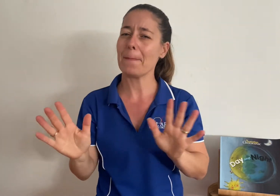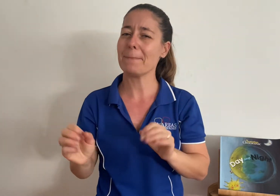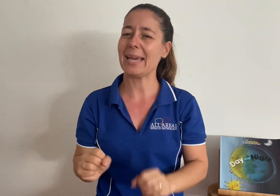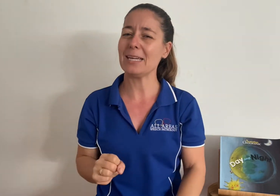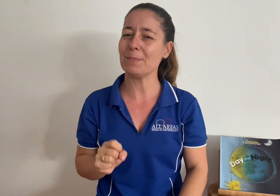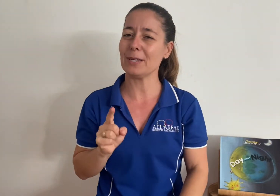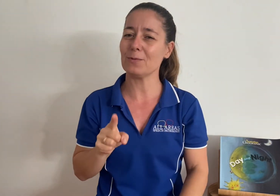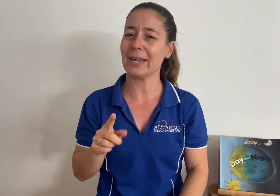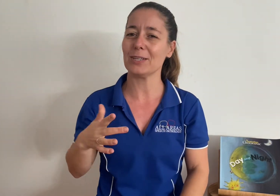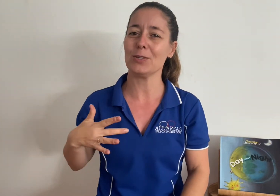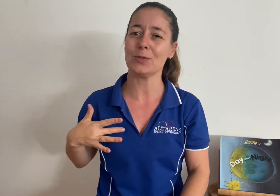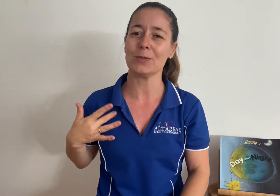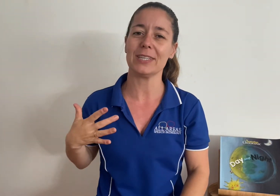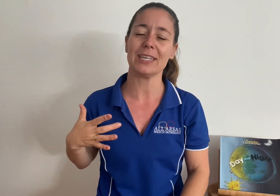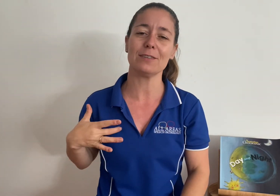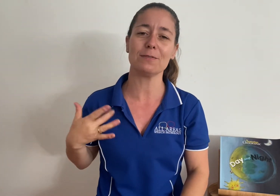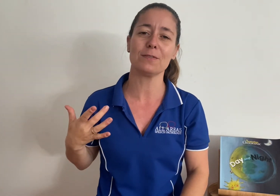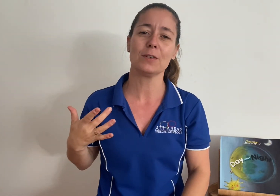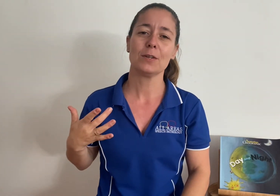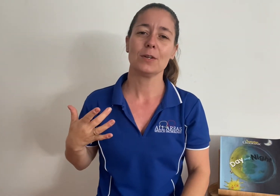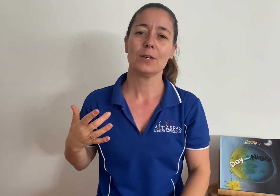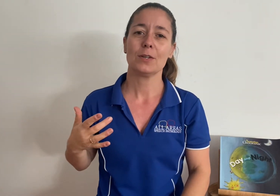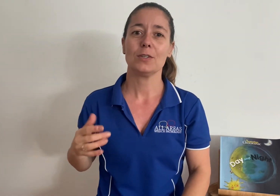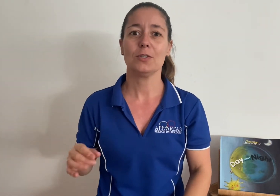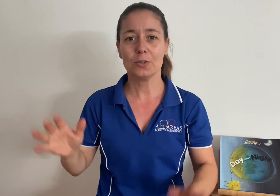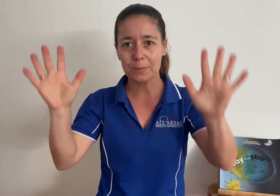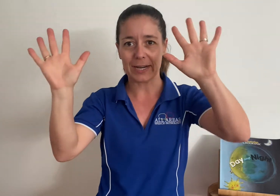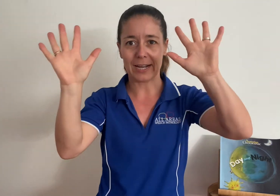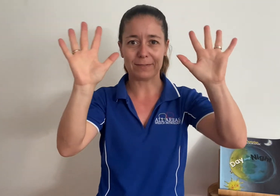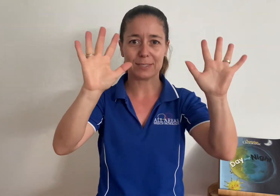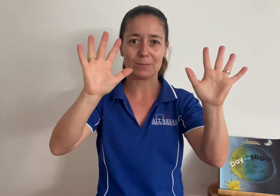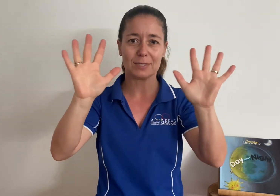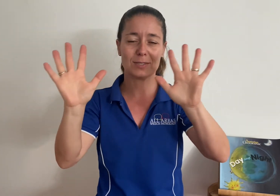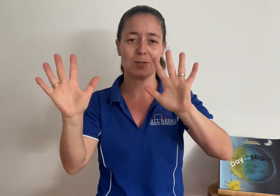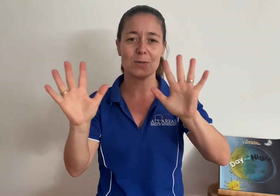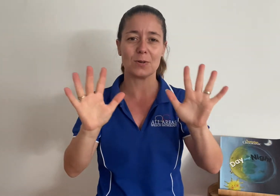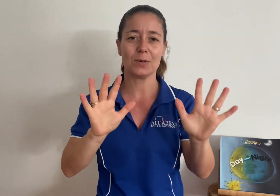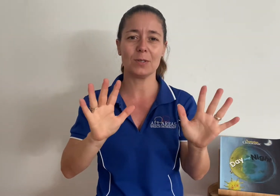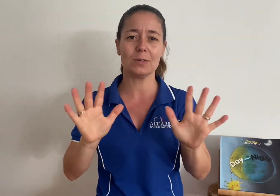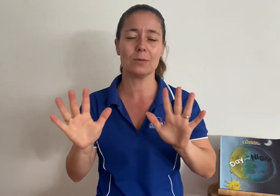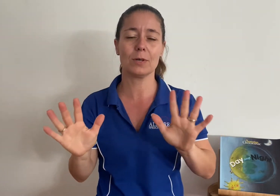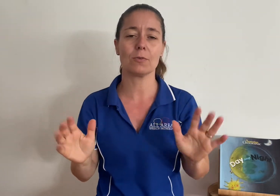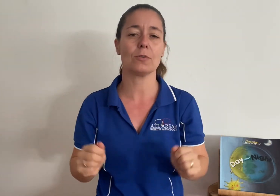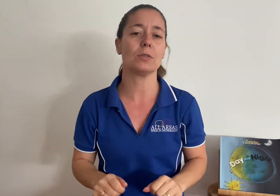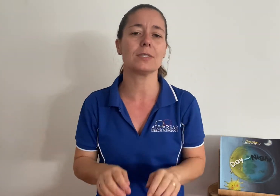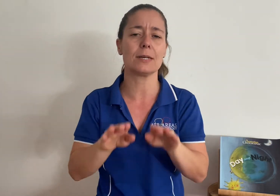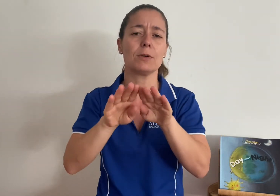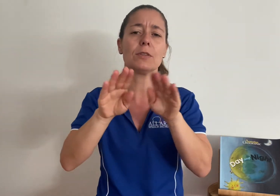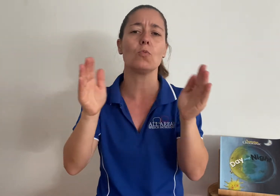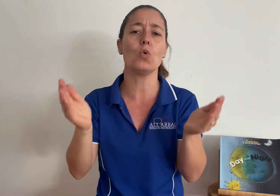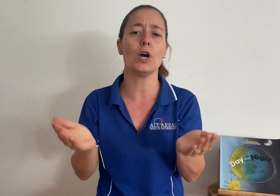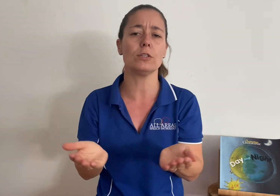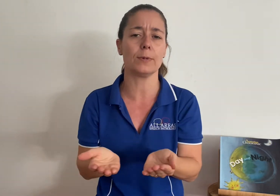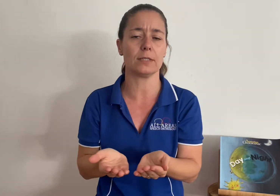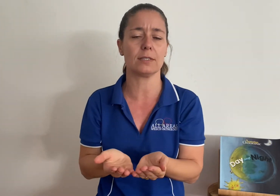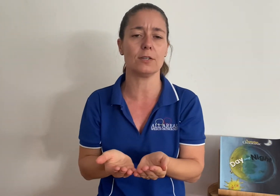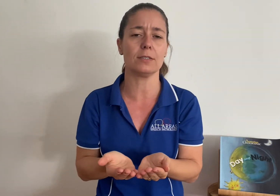maybe where you live, you might have some snow. Whether or not you're somewhere in the world where it snows at